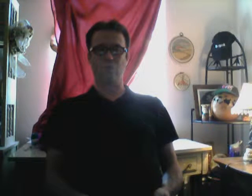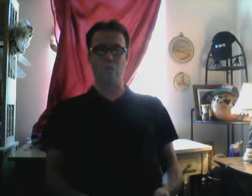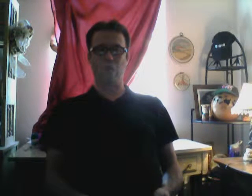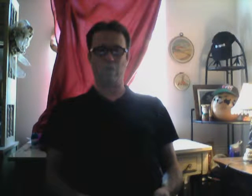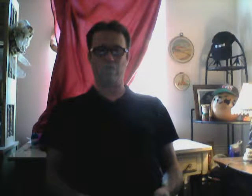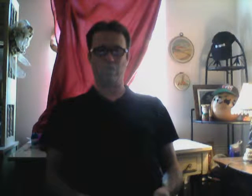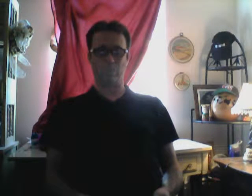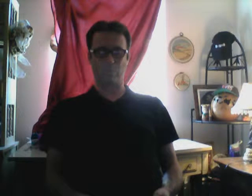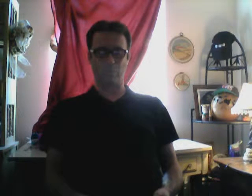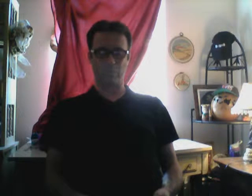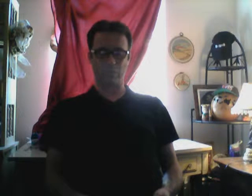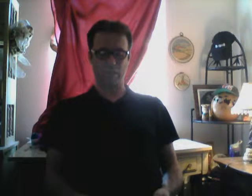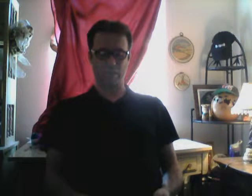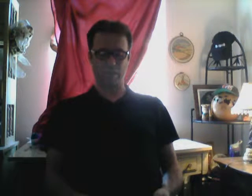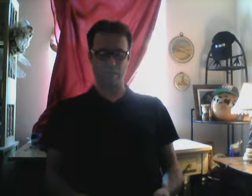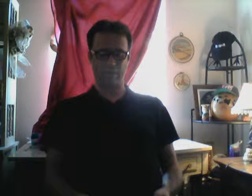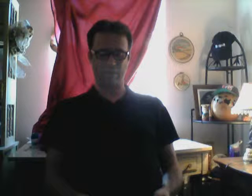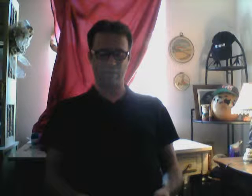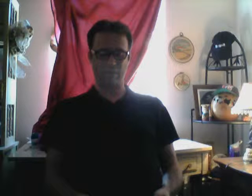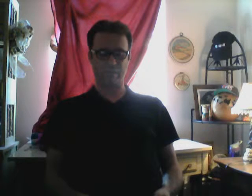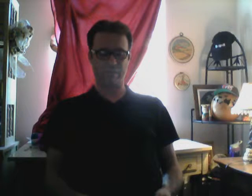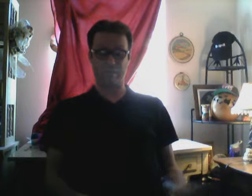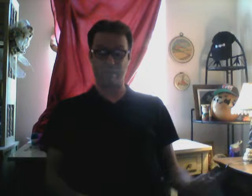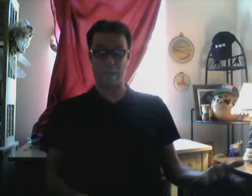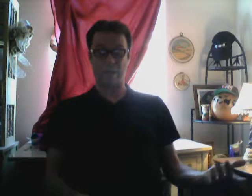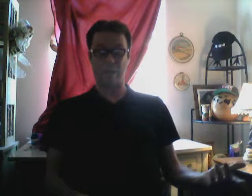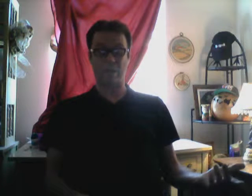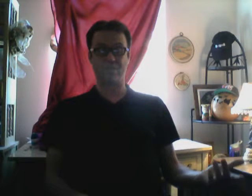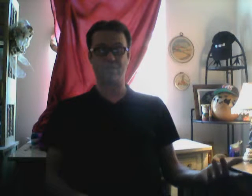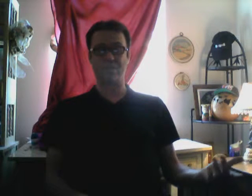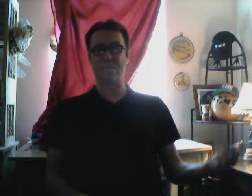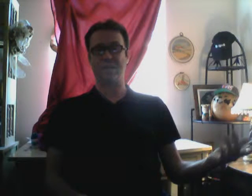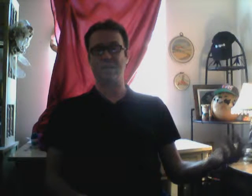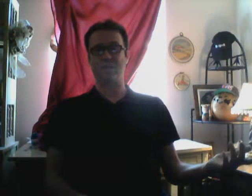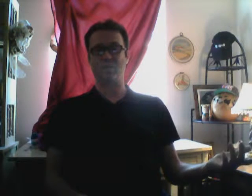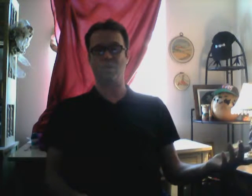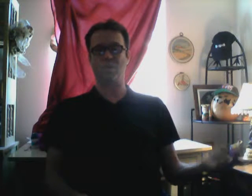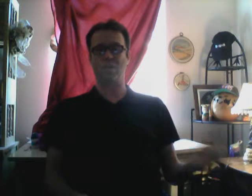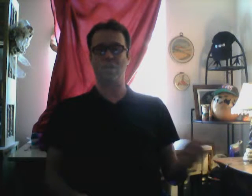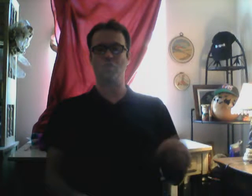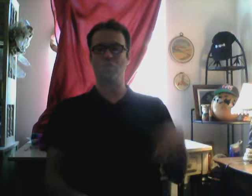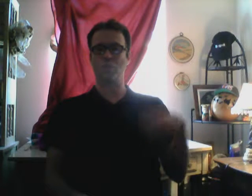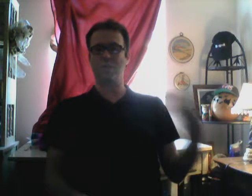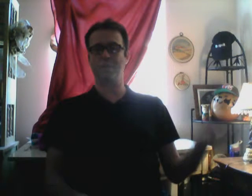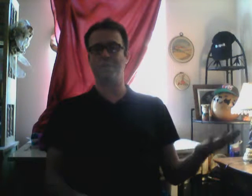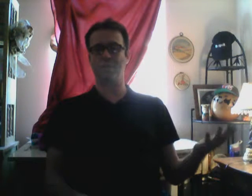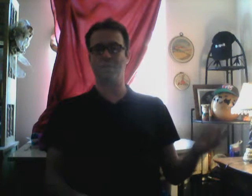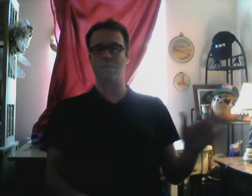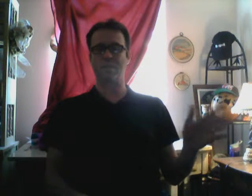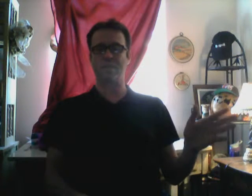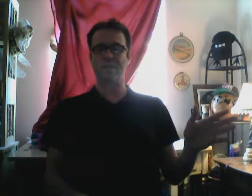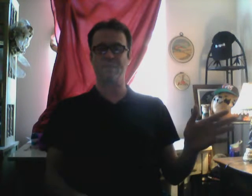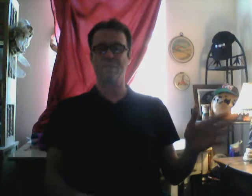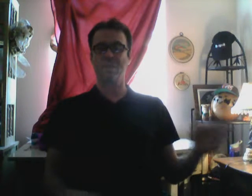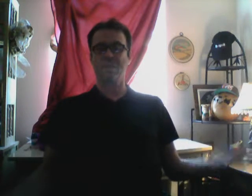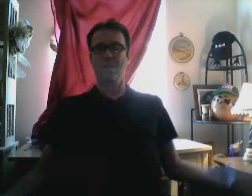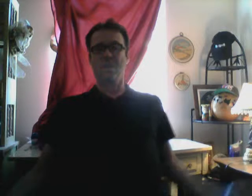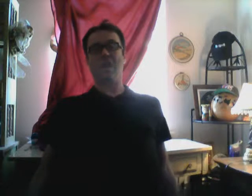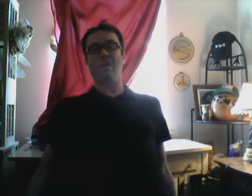everyone's way you can and that sort of thing. And I honestly can't get anywhere. can't do anything because I have, I,